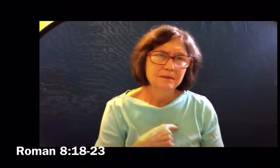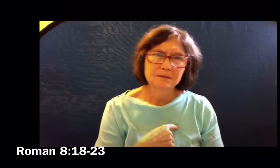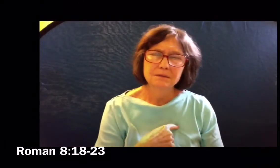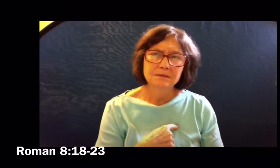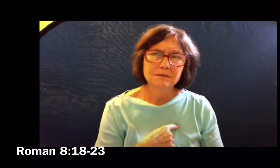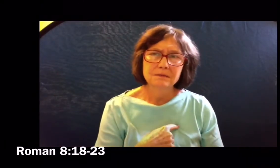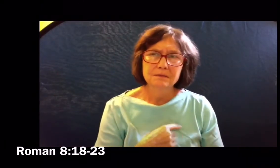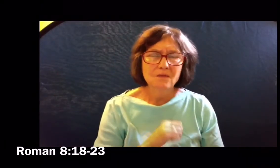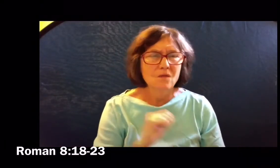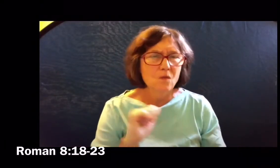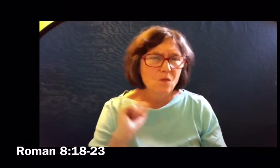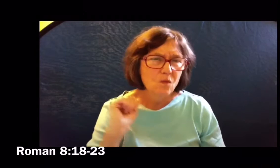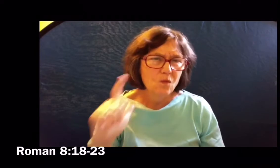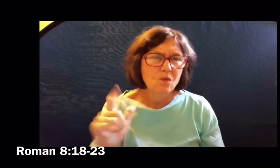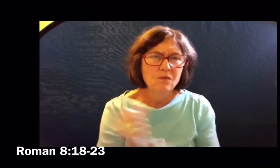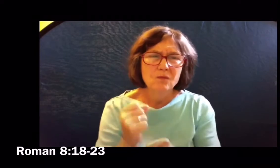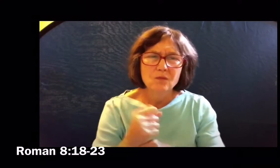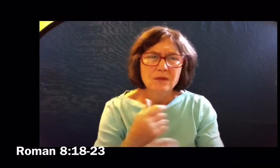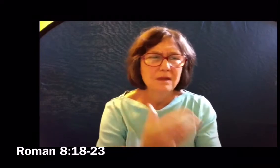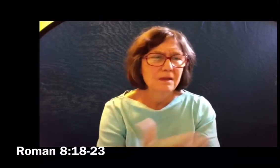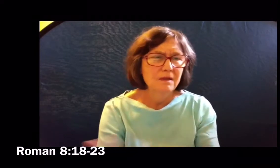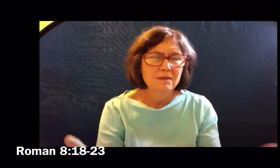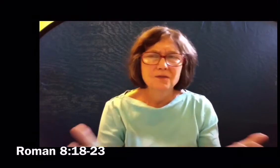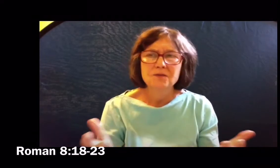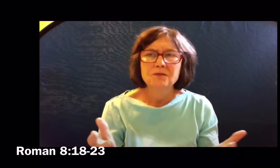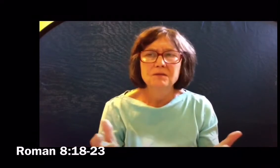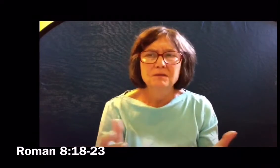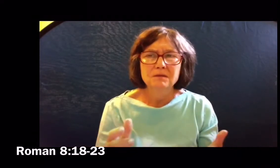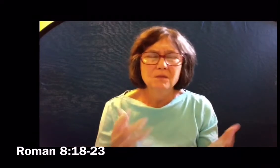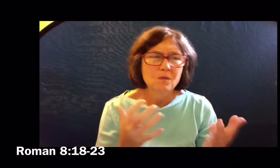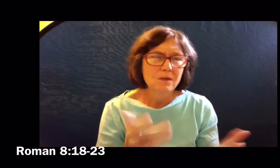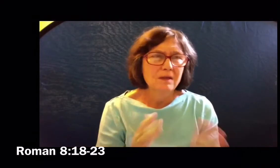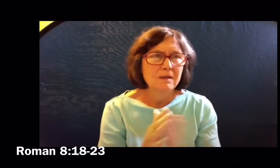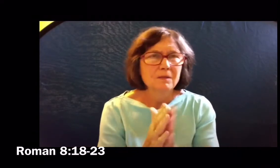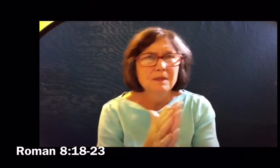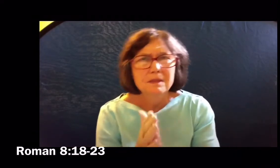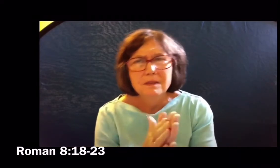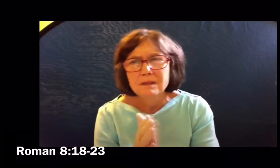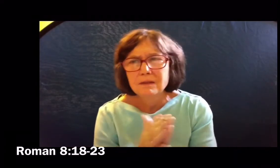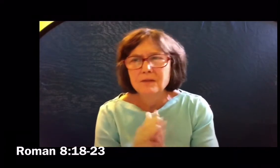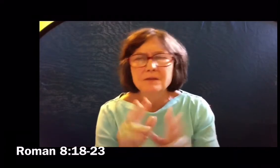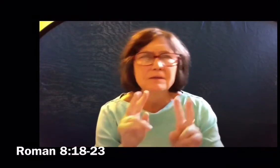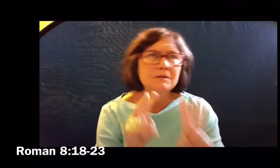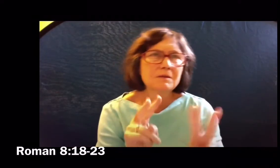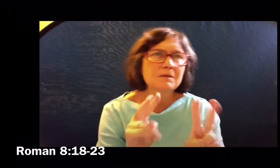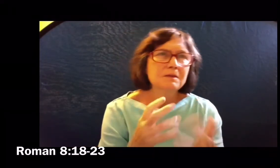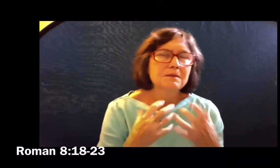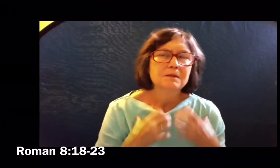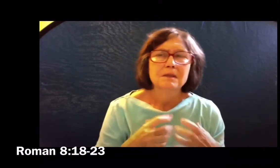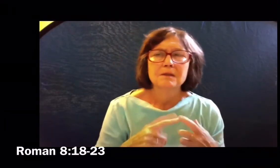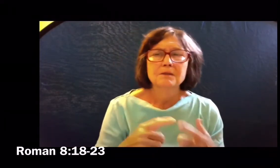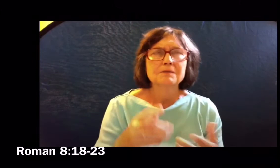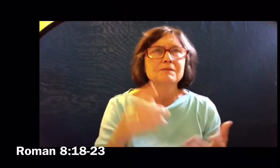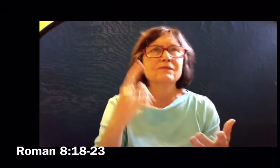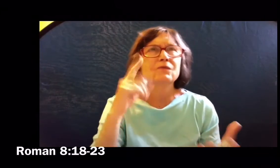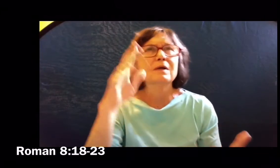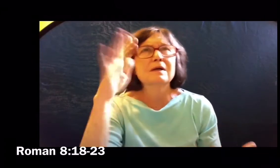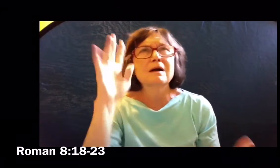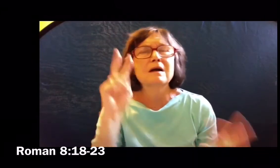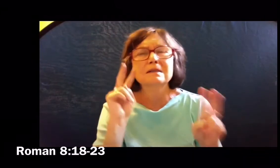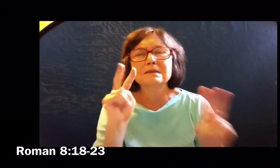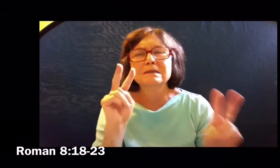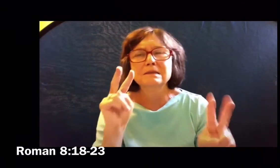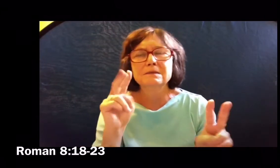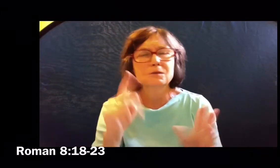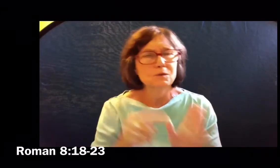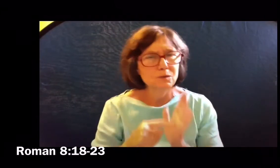compared with the glory to be revealed for us. For creation awaits with